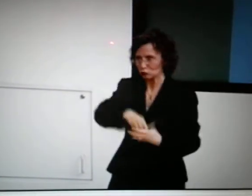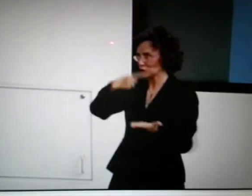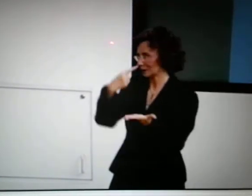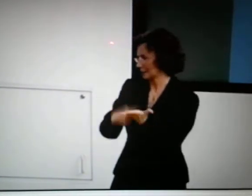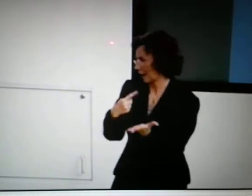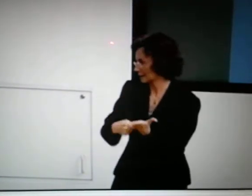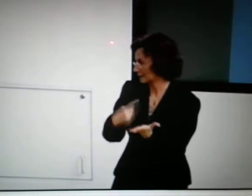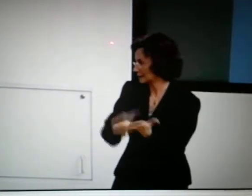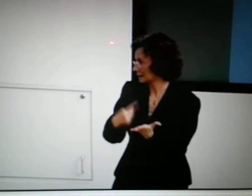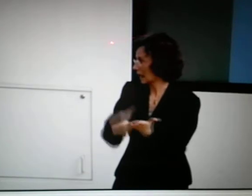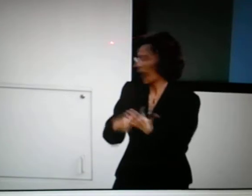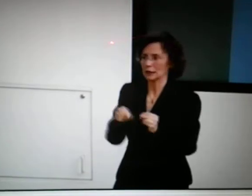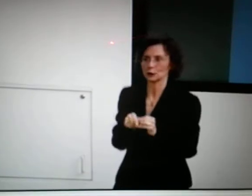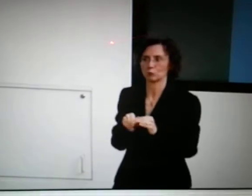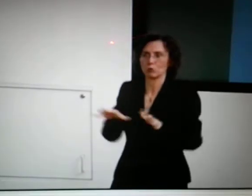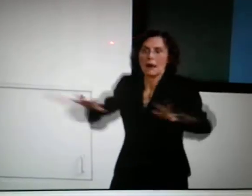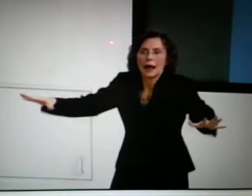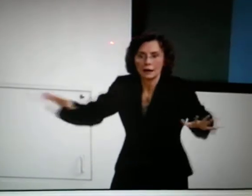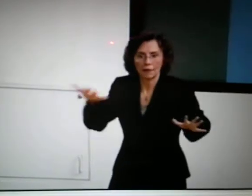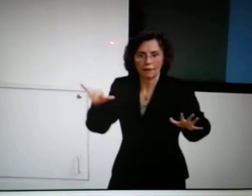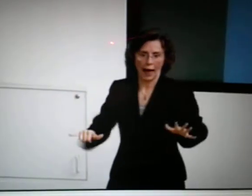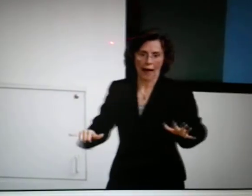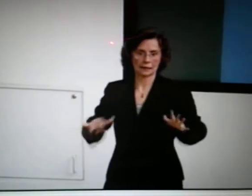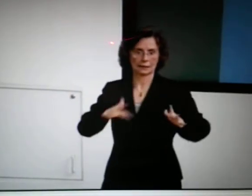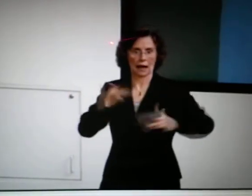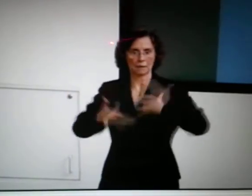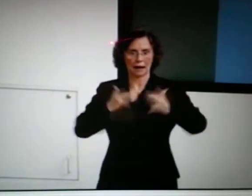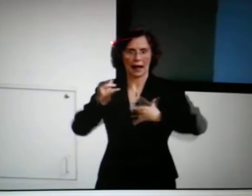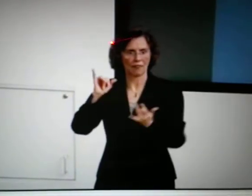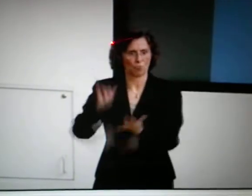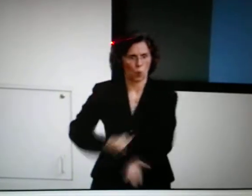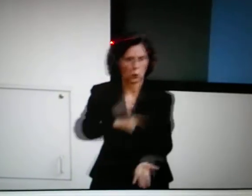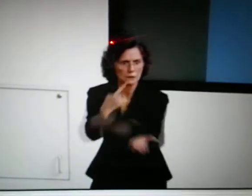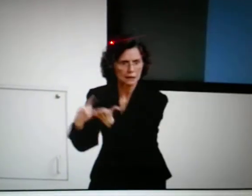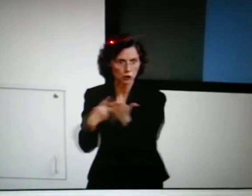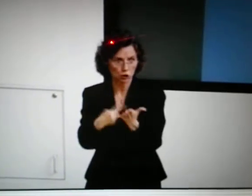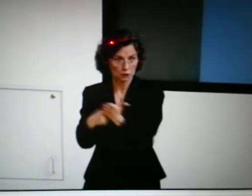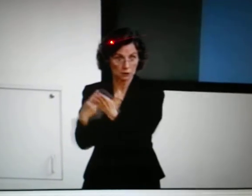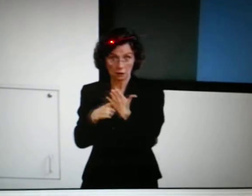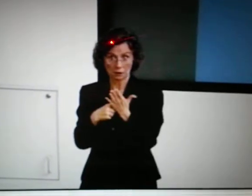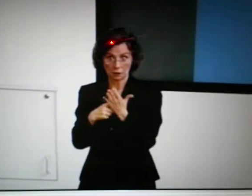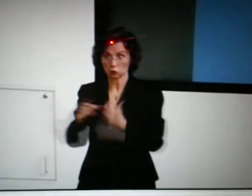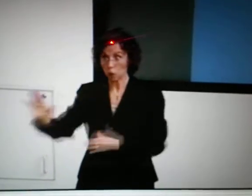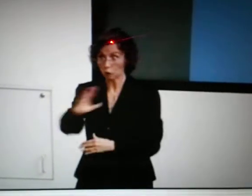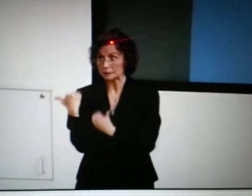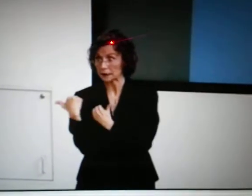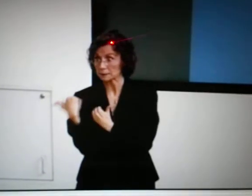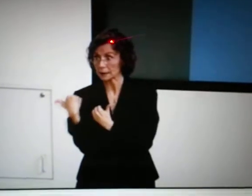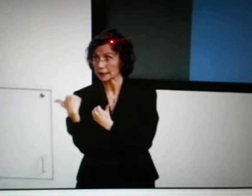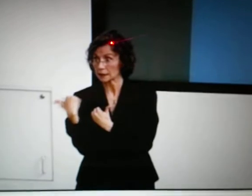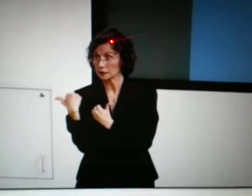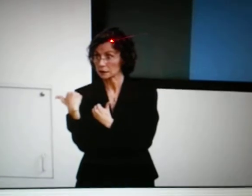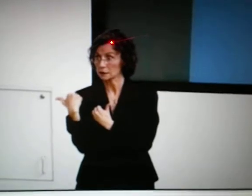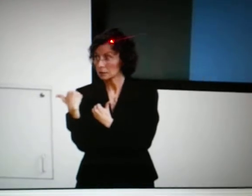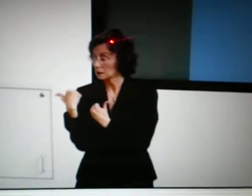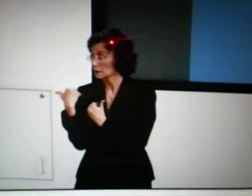so you can stay, and that discussion and that excitement can spread throughout the community, and the discussion here,